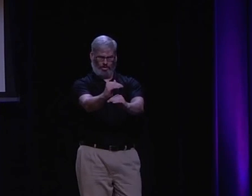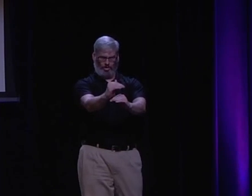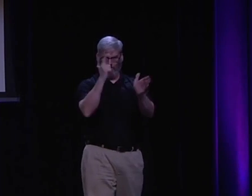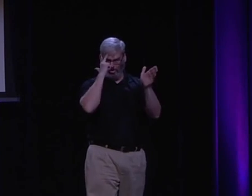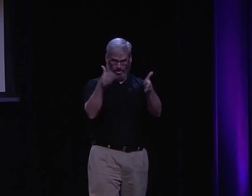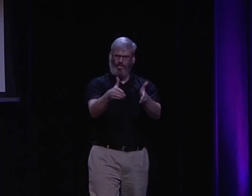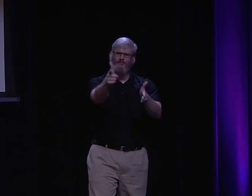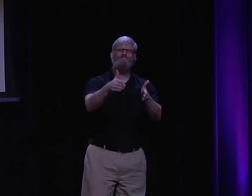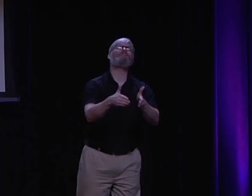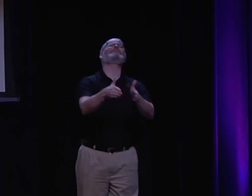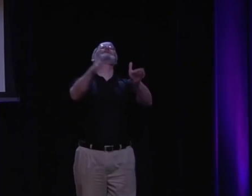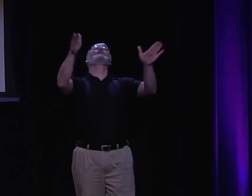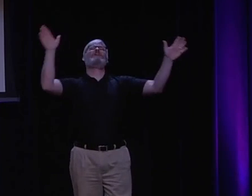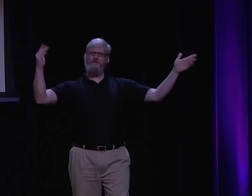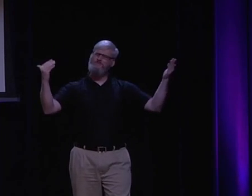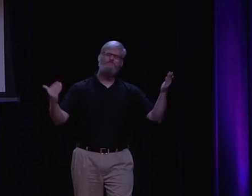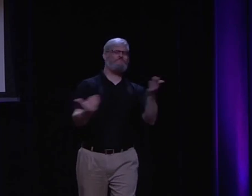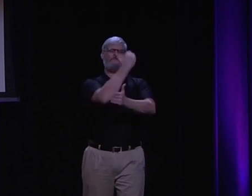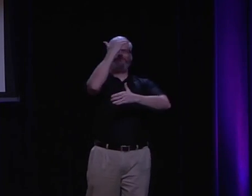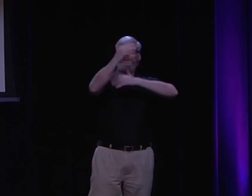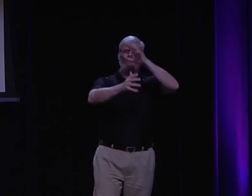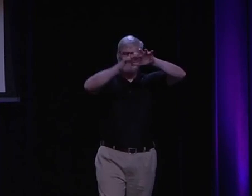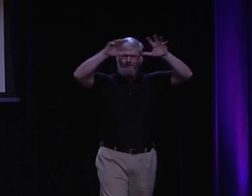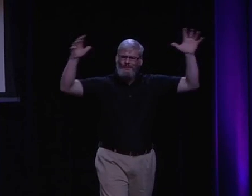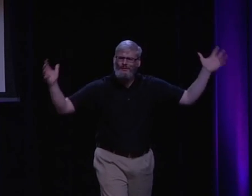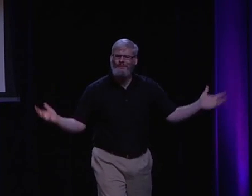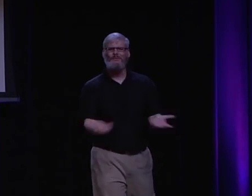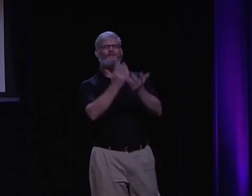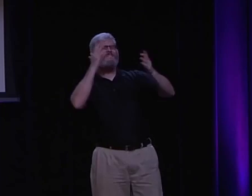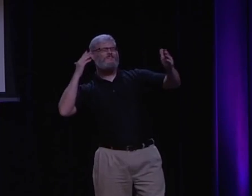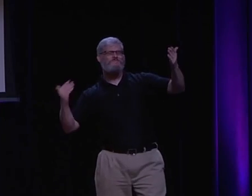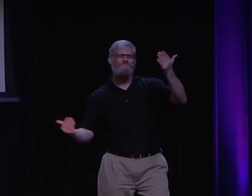Beyond the limited religious viewpoint, we have this